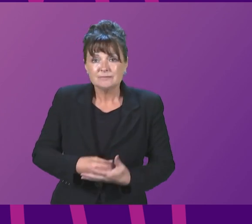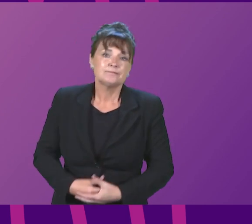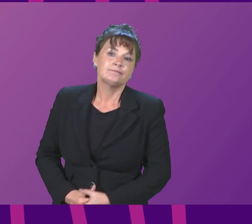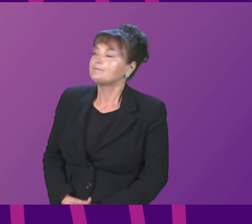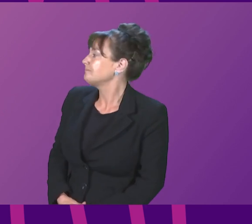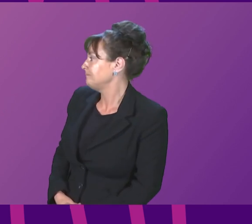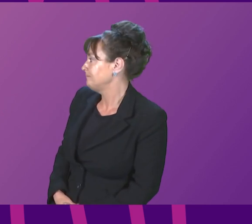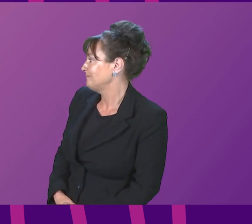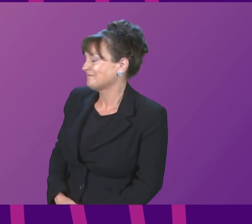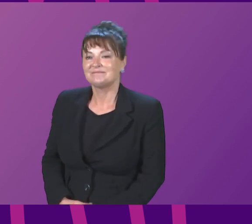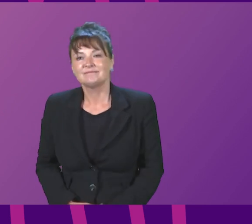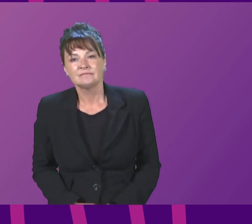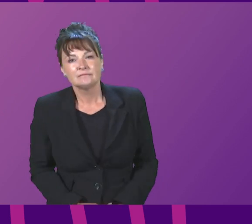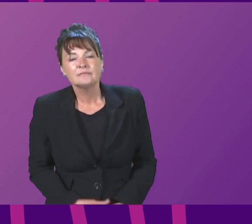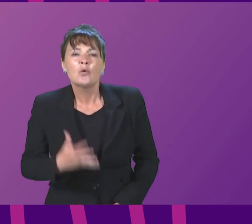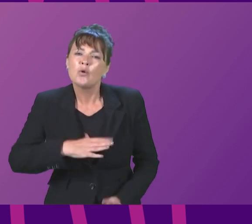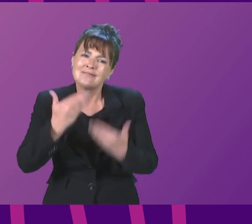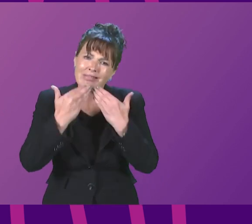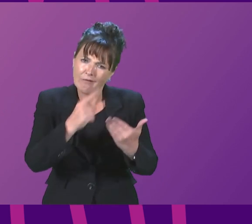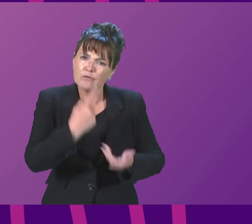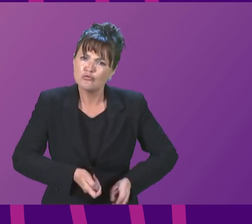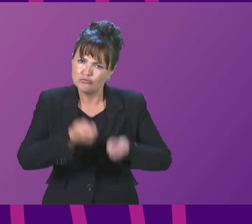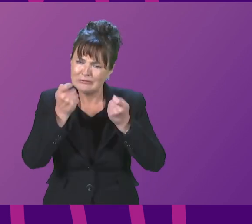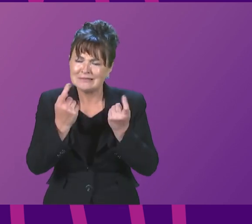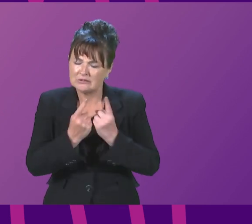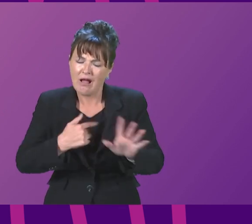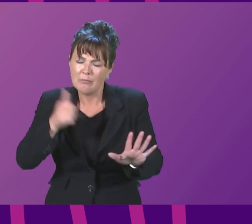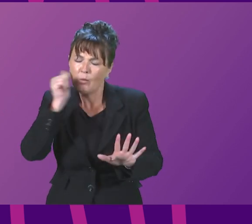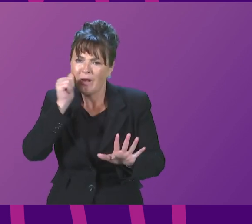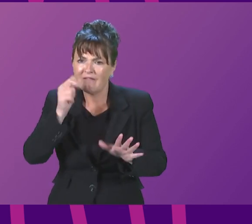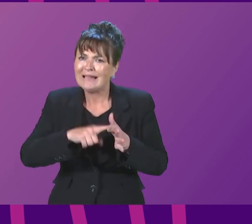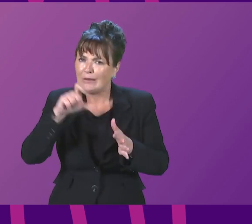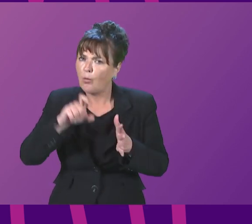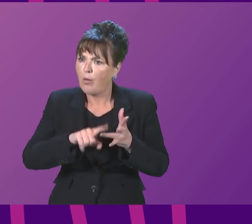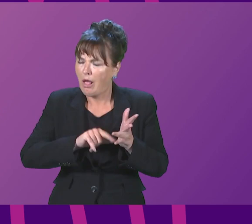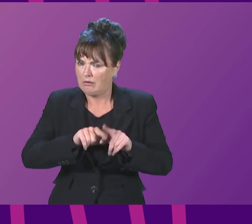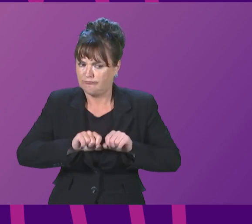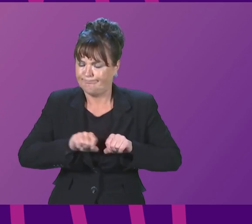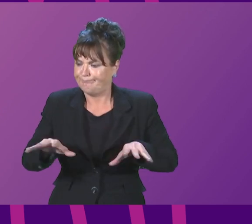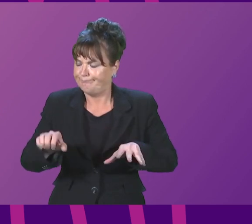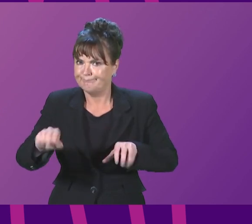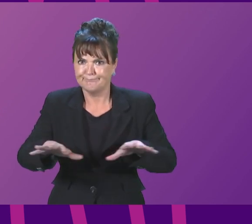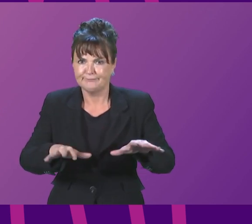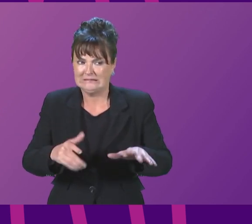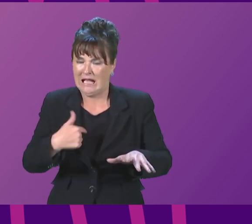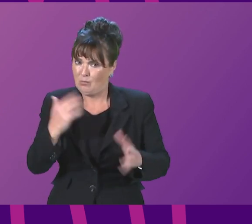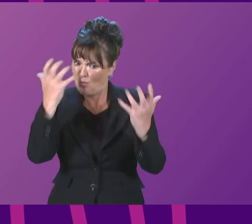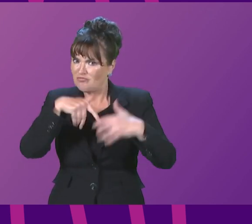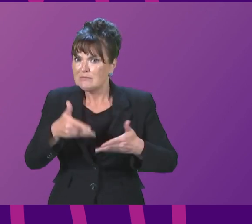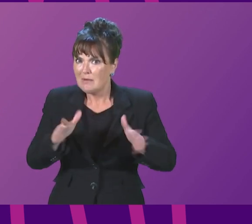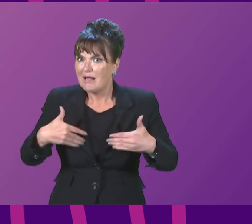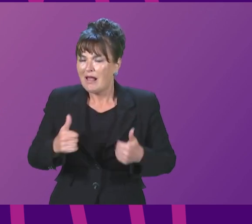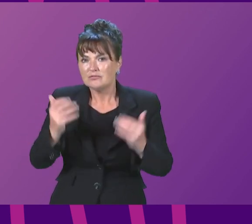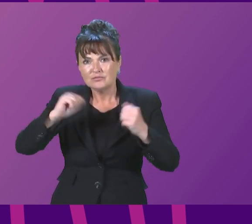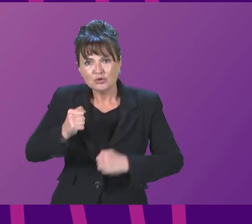Boyack for raising this issue? Obviously I am very well aware of the E. coli outbreaks and share her concern about this Public Health Scotland will